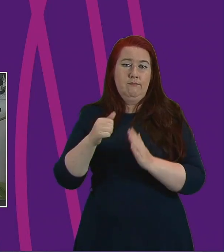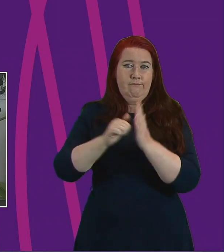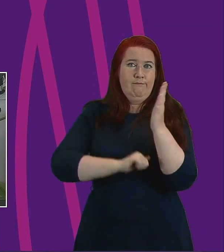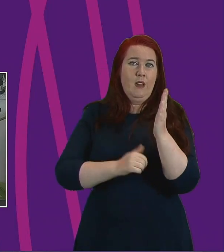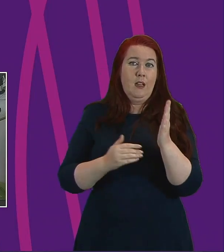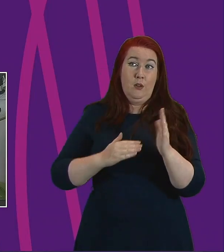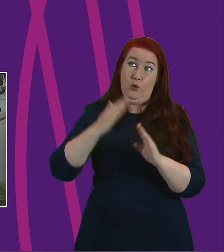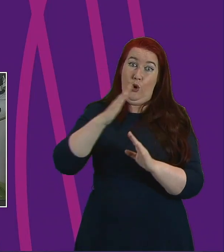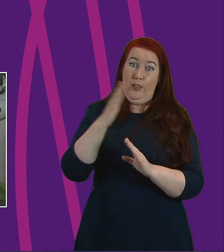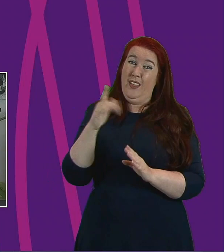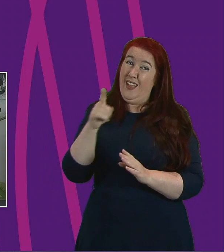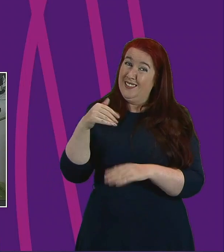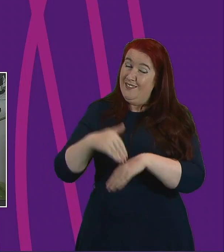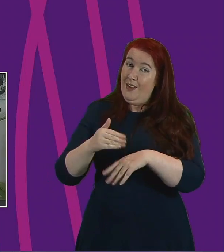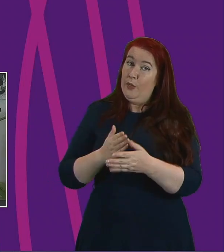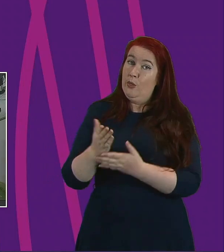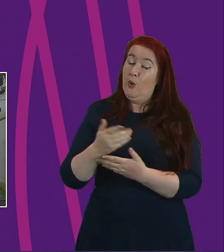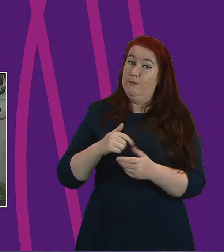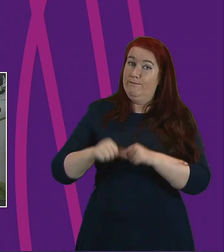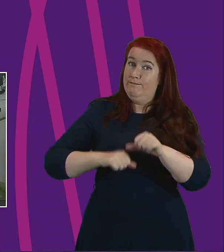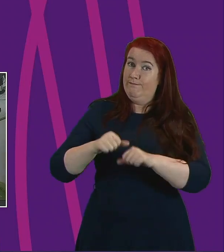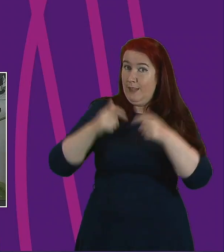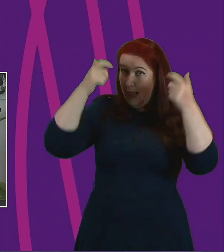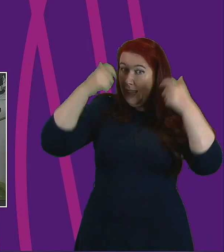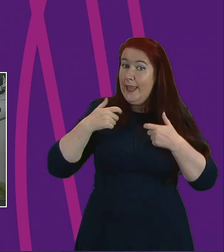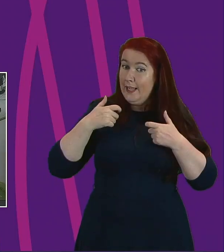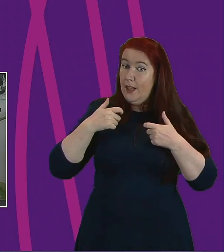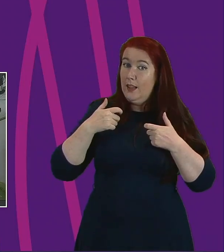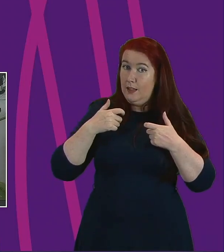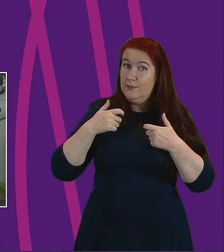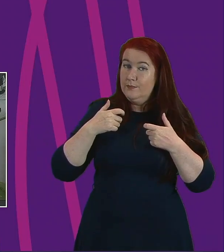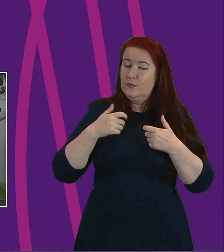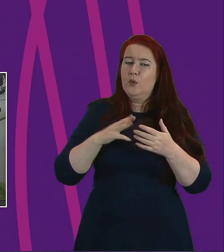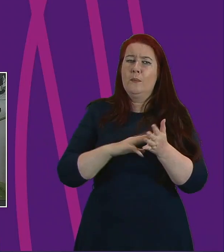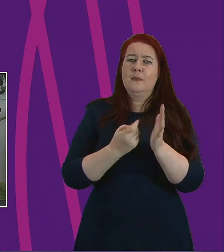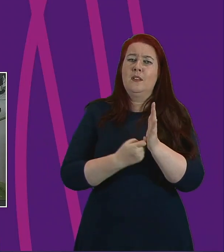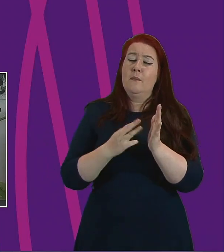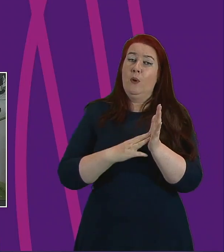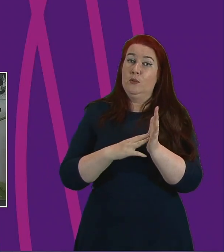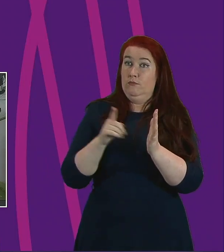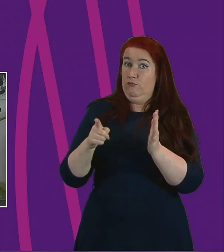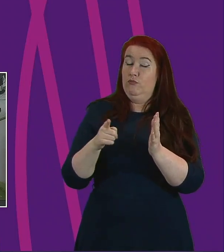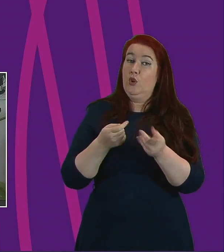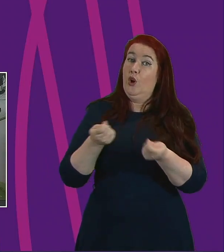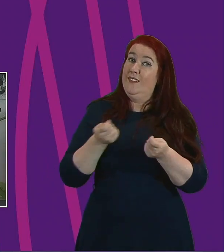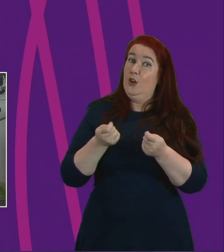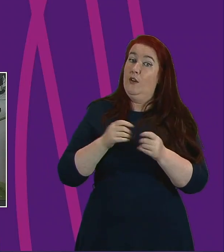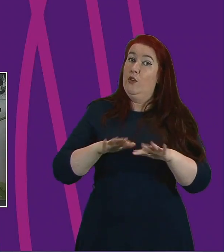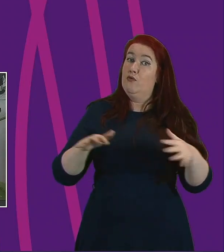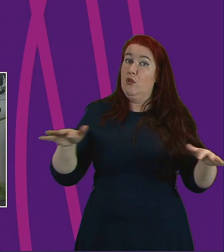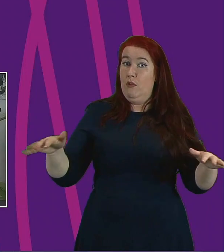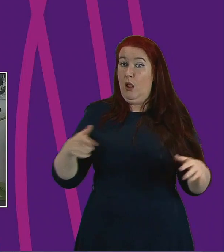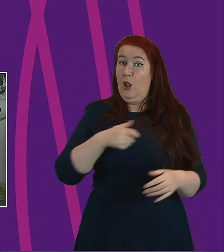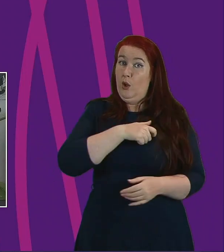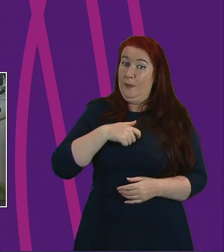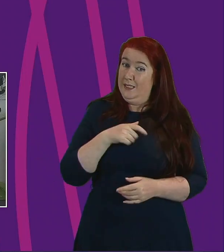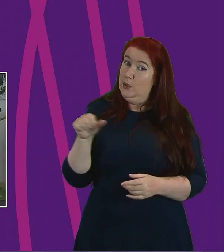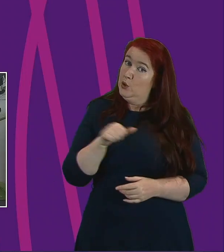ongoing legal case. Mr. Mountain, as the Convener of the Rural Committee, should be aware of this.